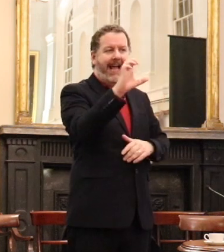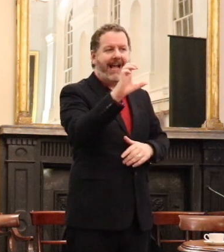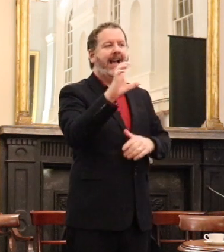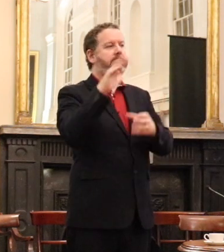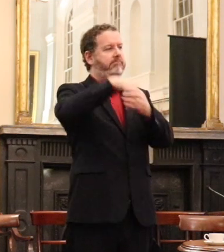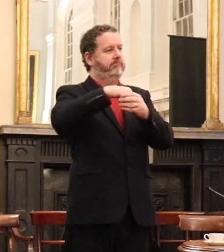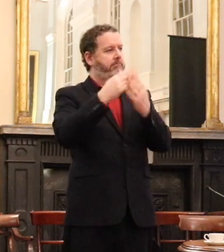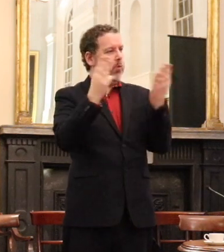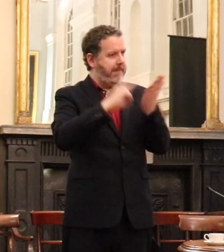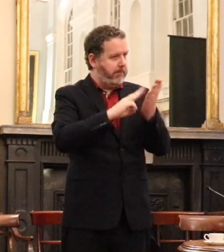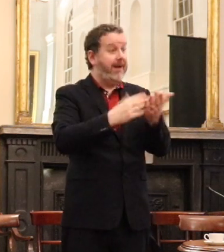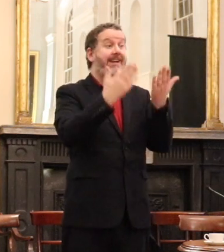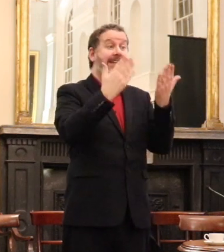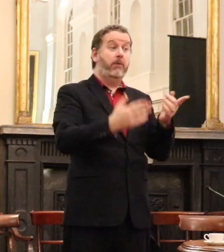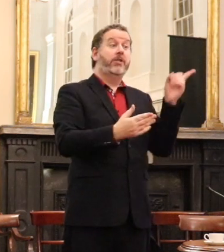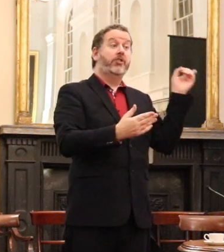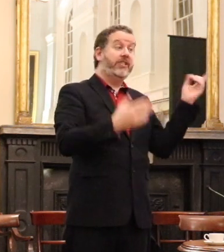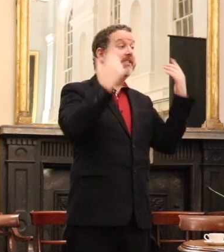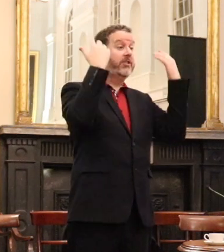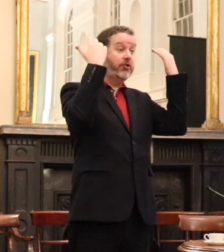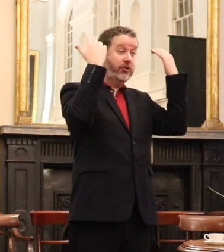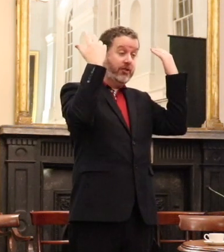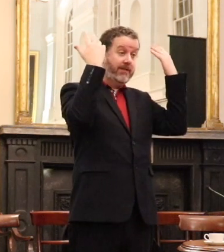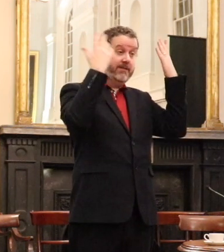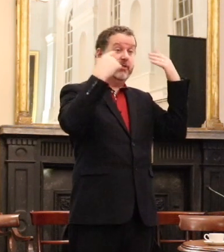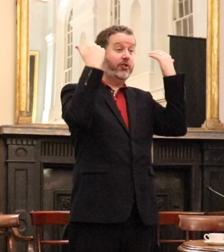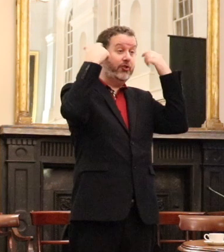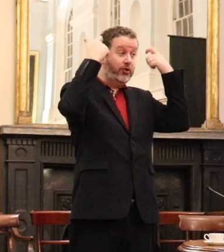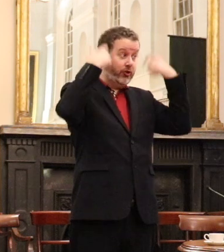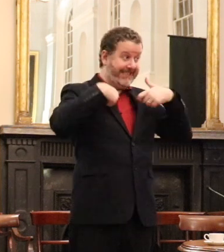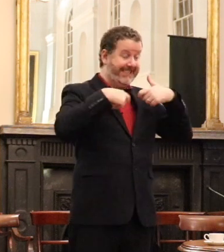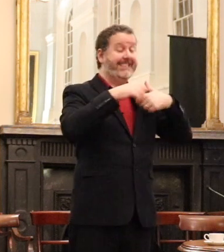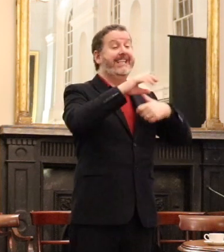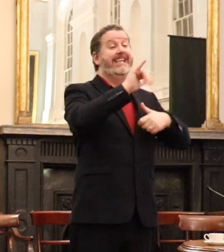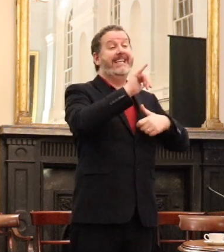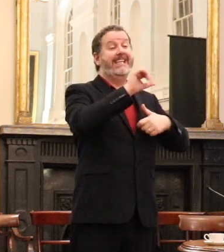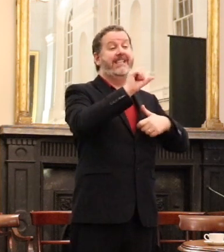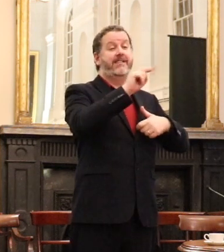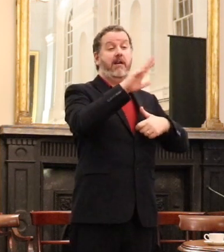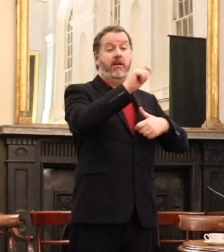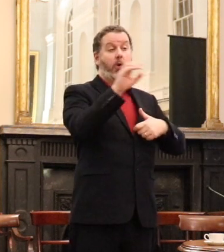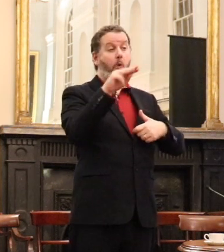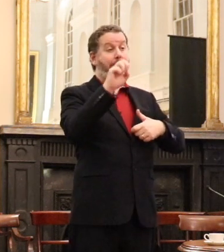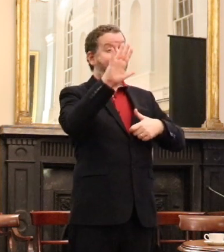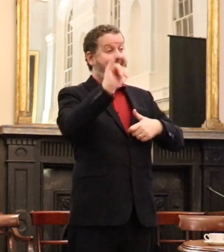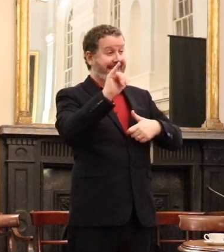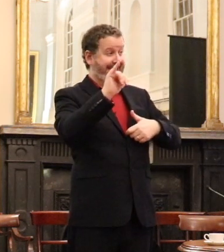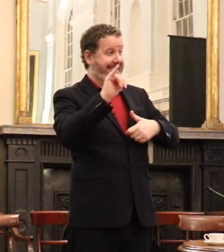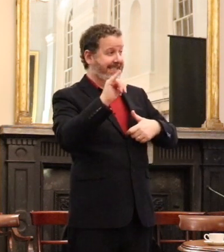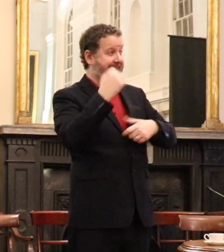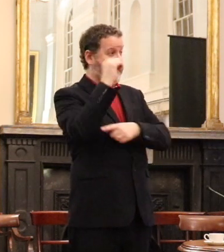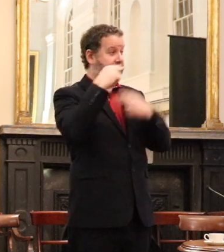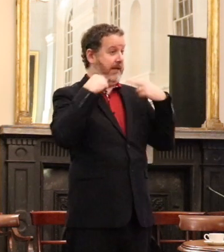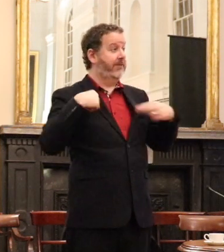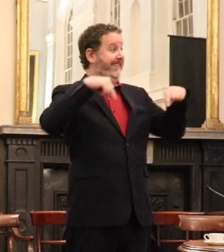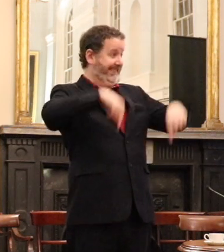and she's now Ms. Justice Isol Domani of the Supreme Court and she's joining us in this business as